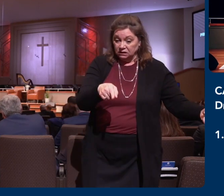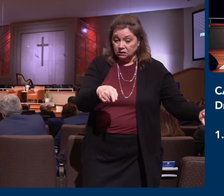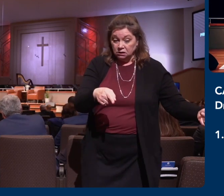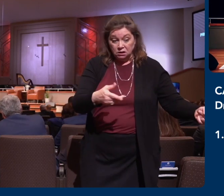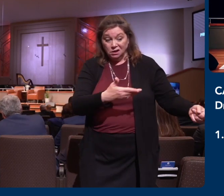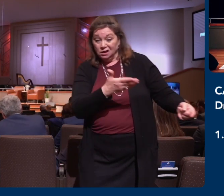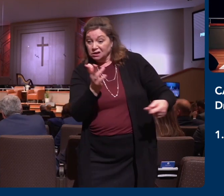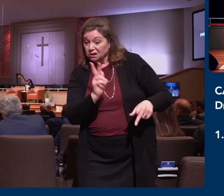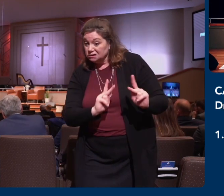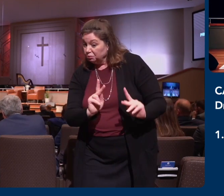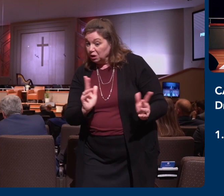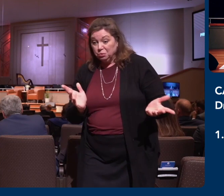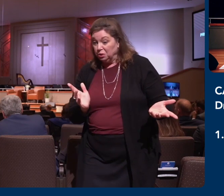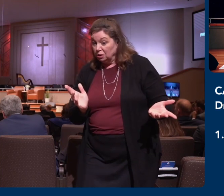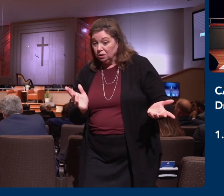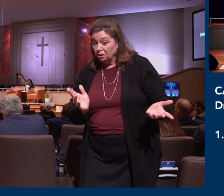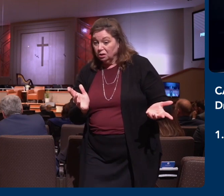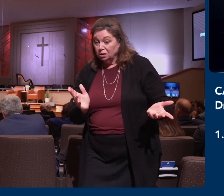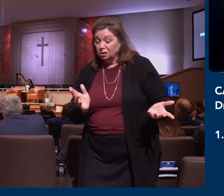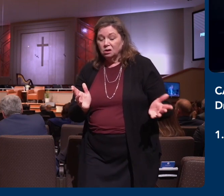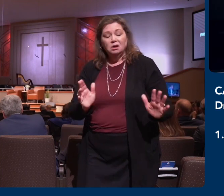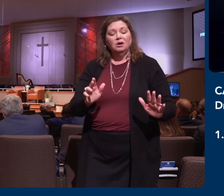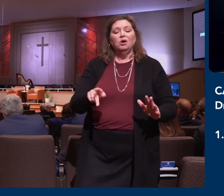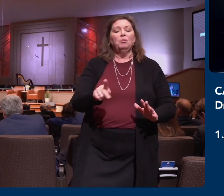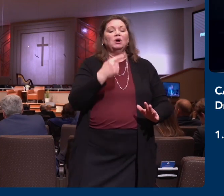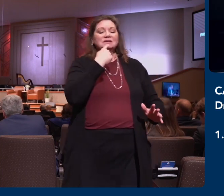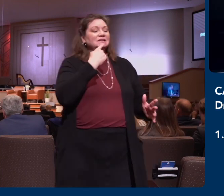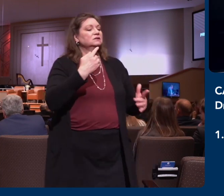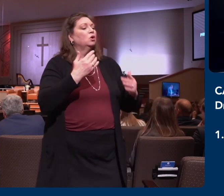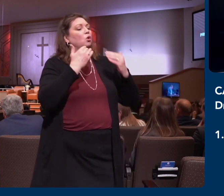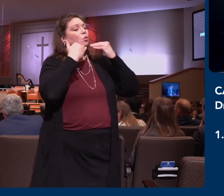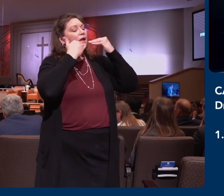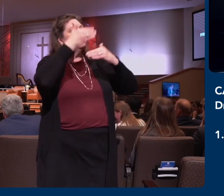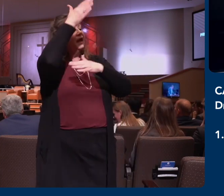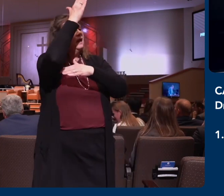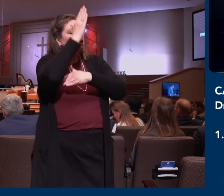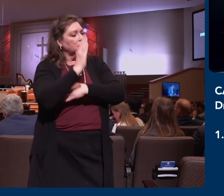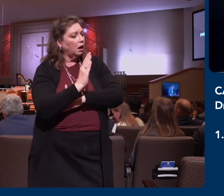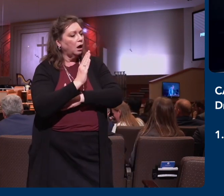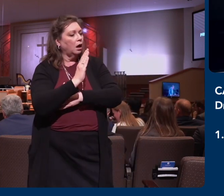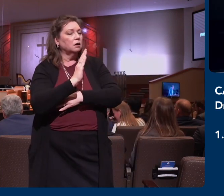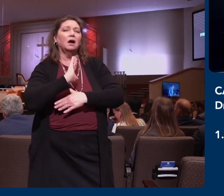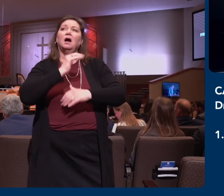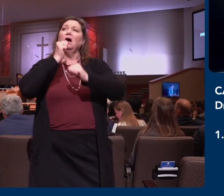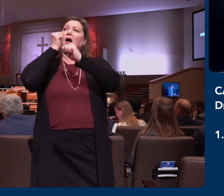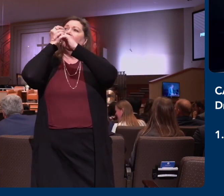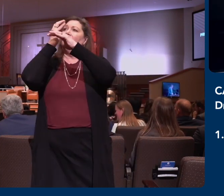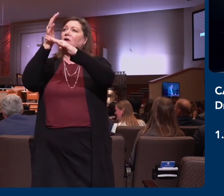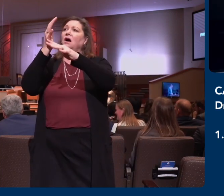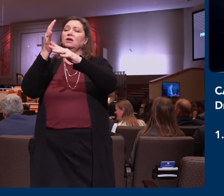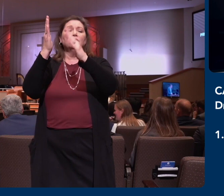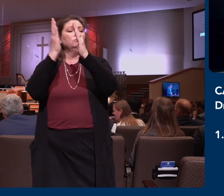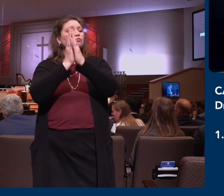giving thanks. He said, give thanks to God and the Father of our Lord Jesus Christ praying always for you since we heard